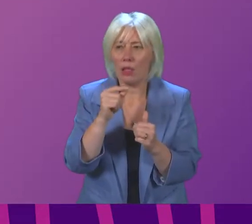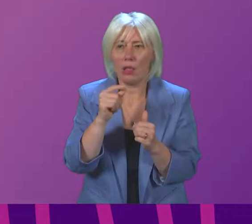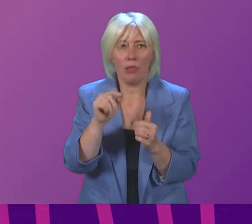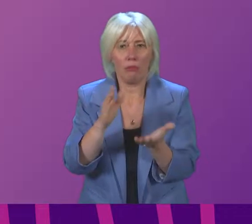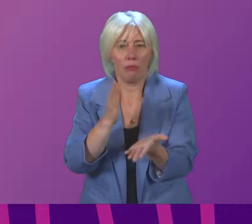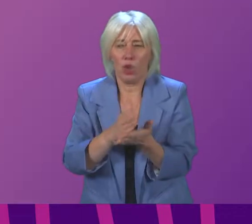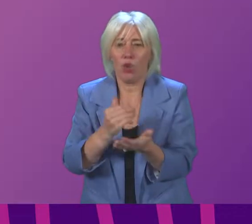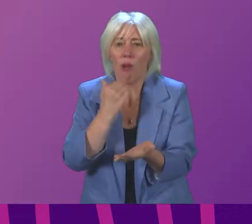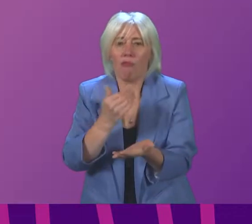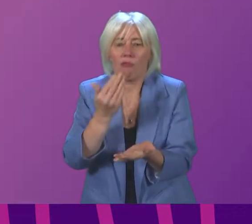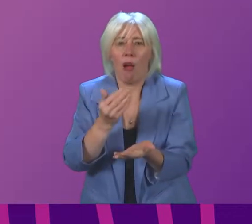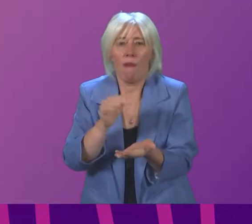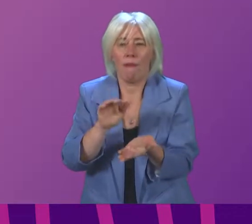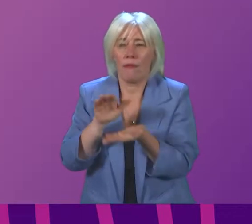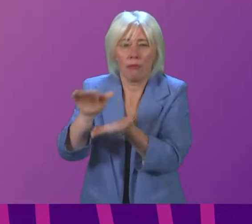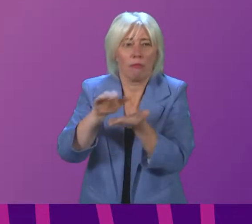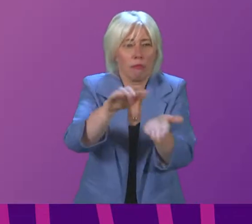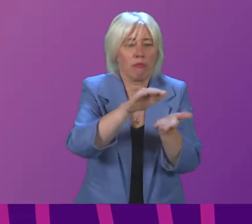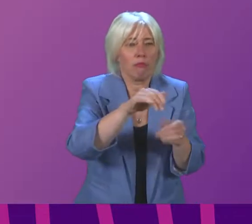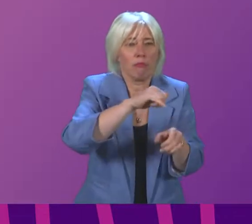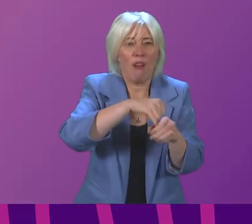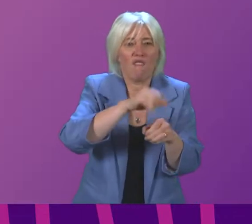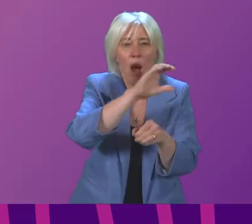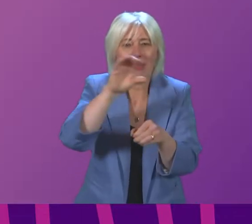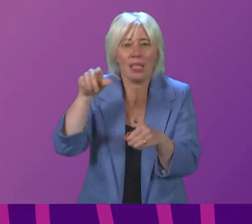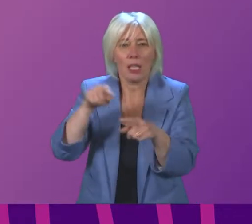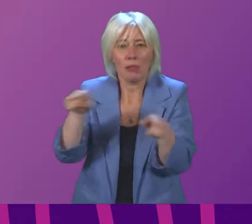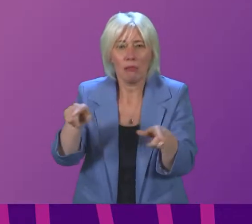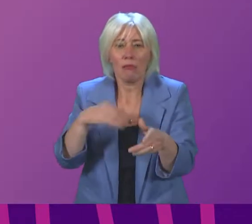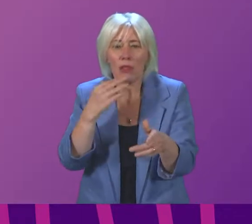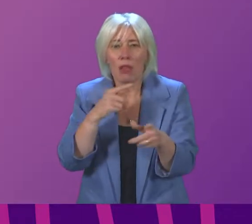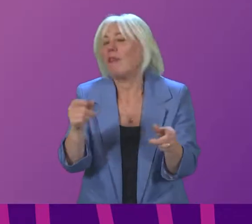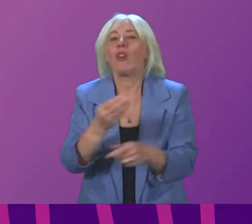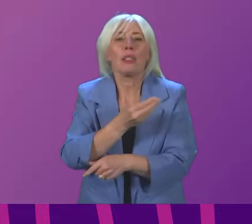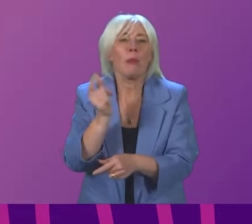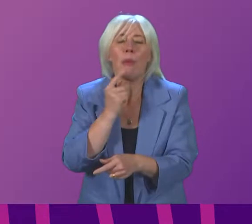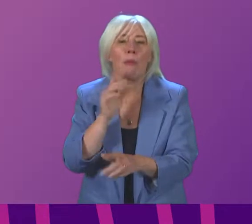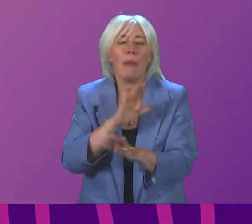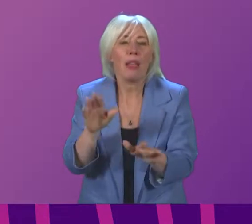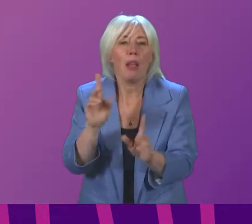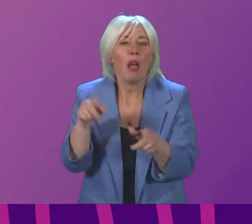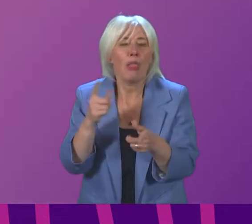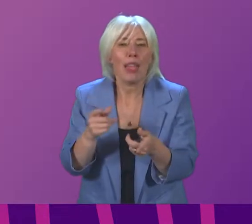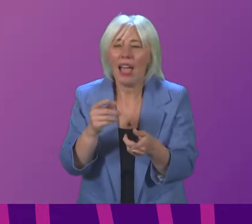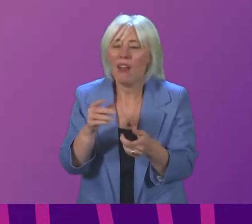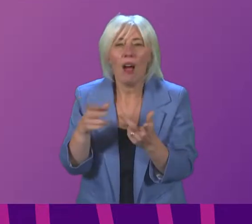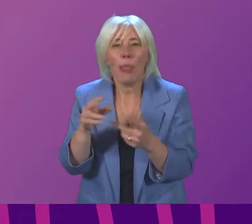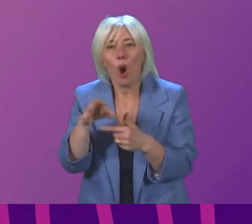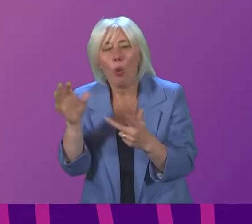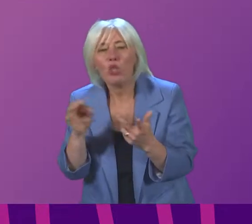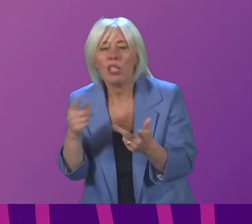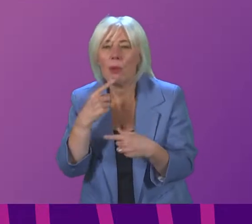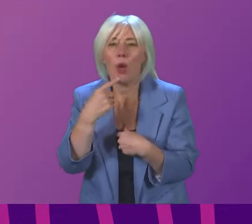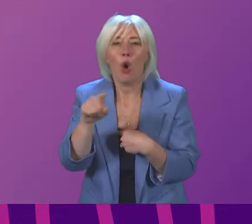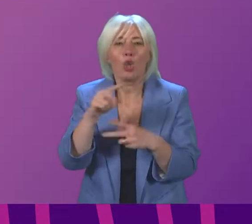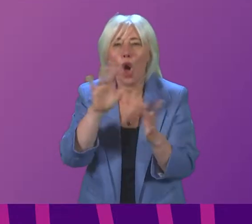supplies of kits that are available at pharmacies especially for those that are unable to use alternative options such as ordering